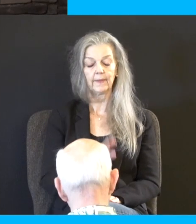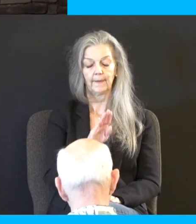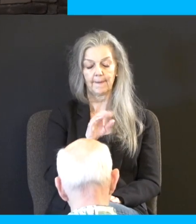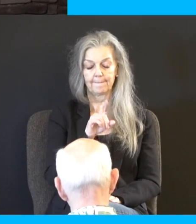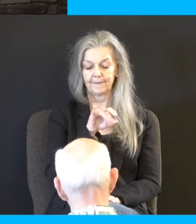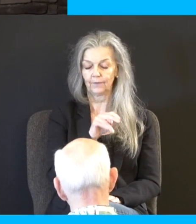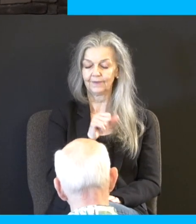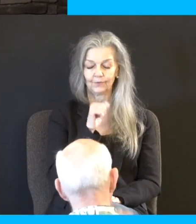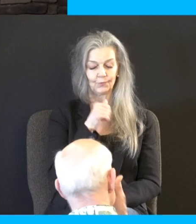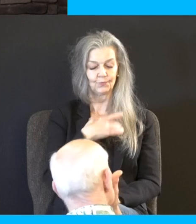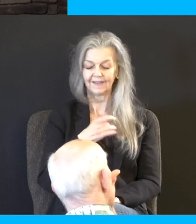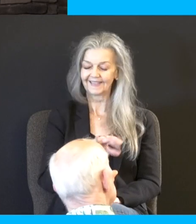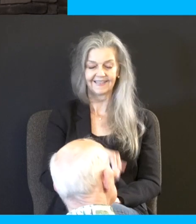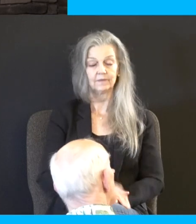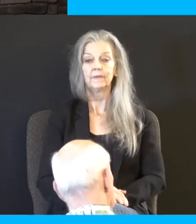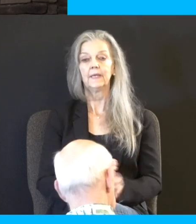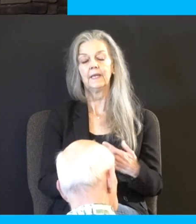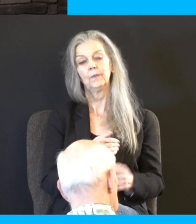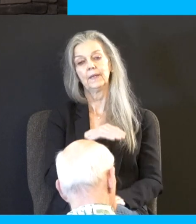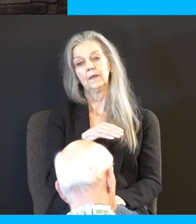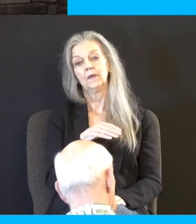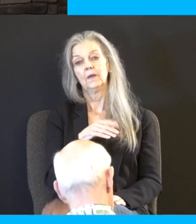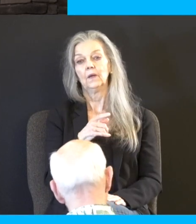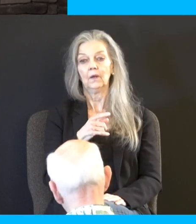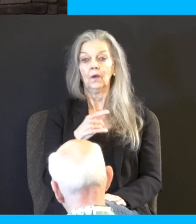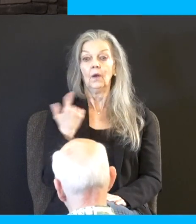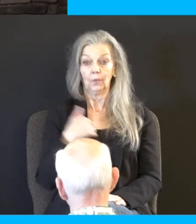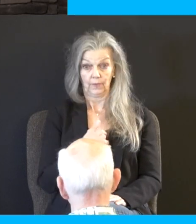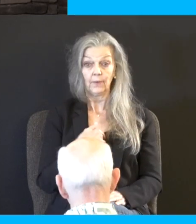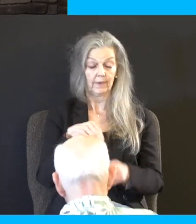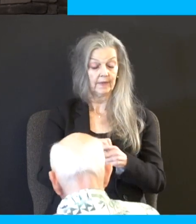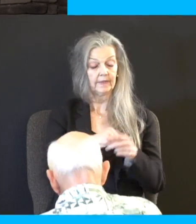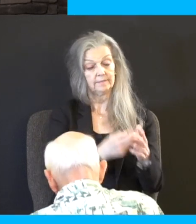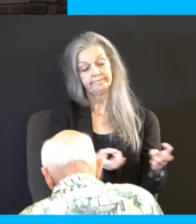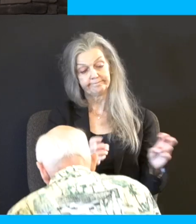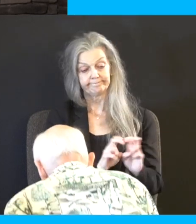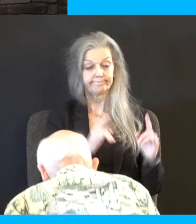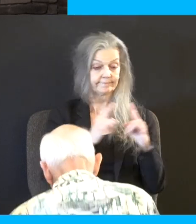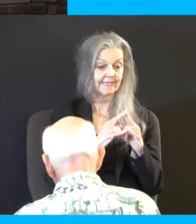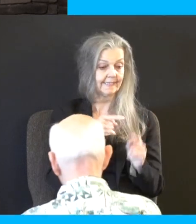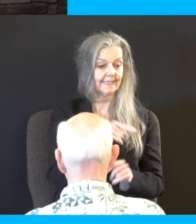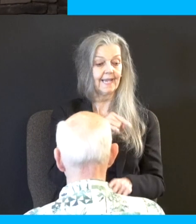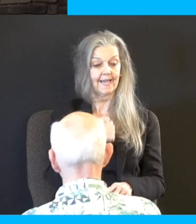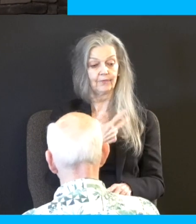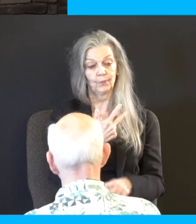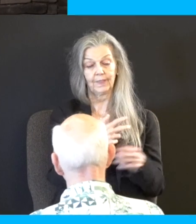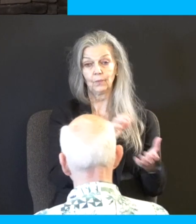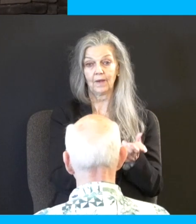so we're there and we're talking to this Bedouin and he had three wives and he was looking for the fourth. He mentioned something about